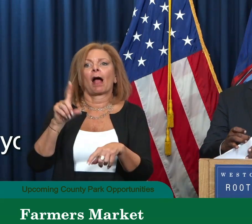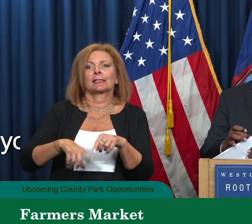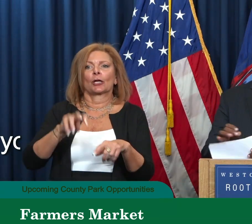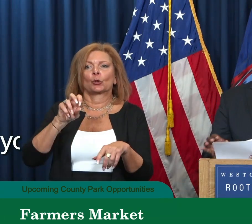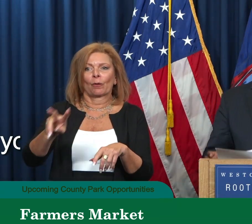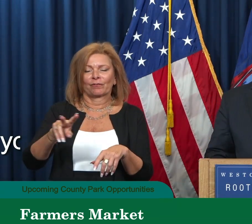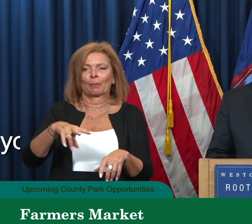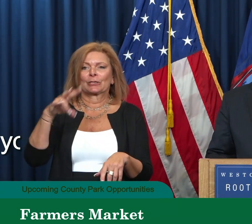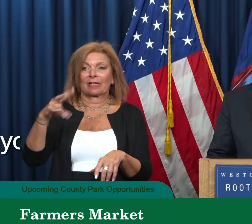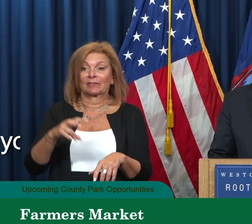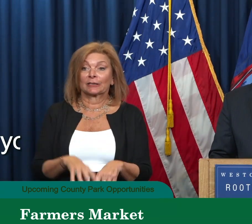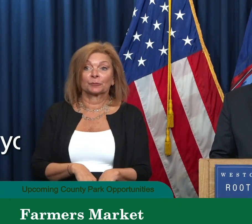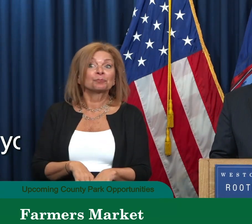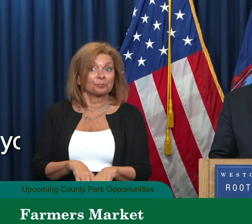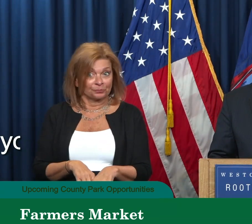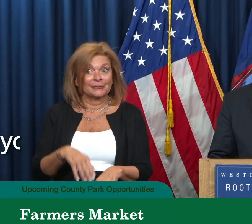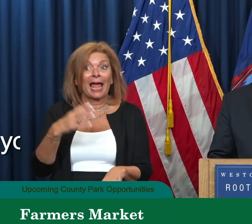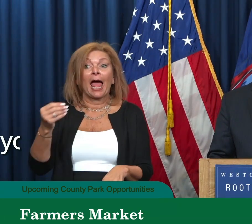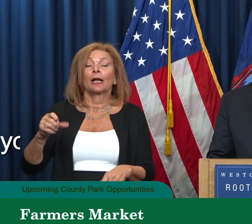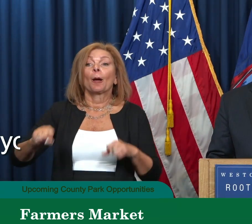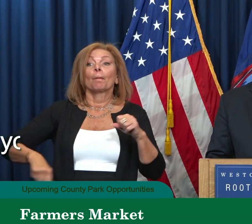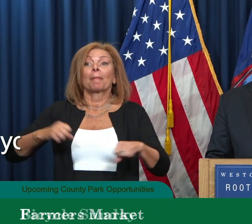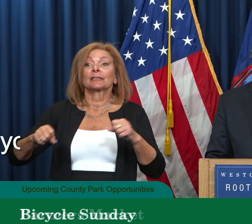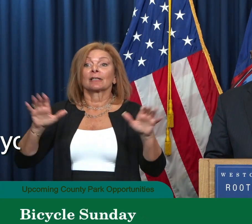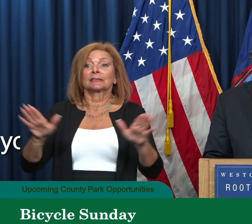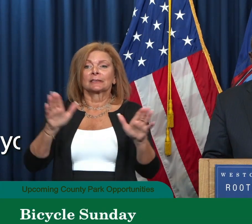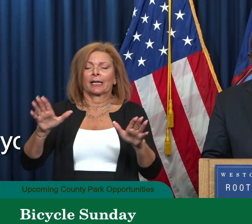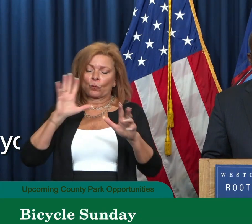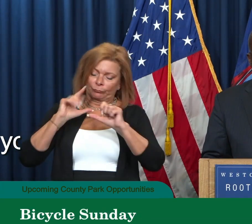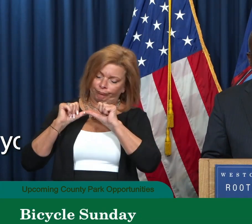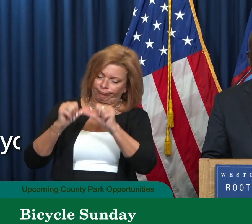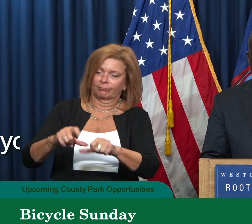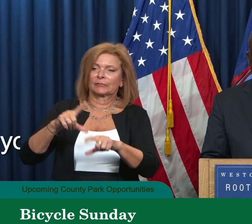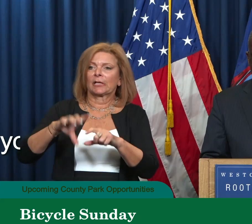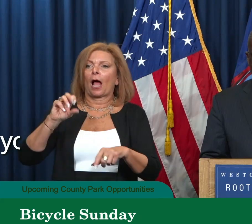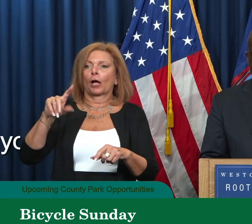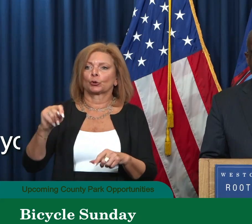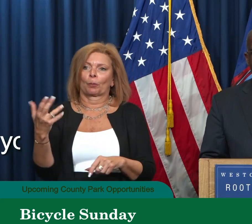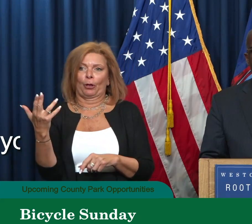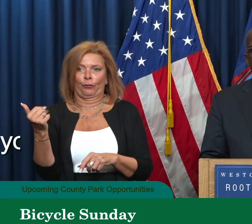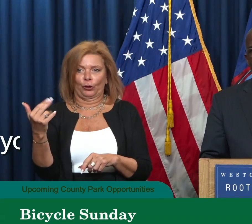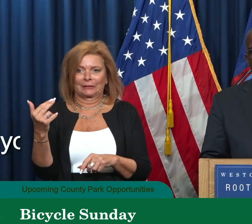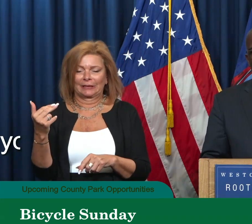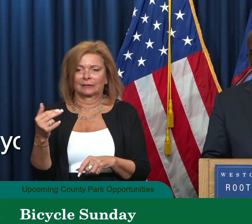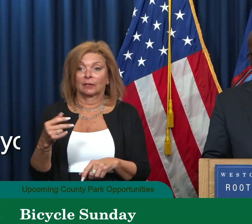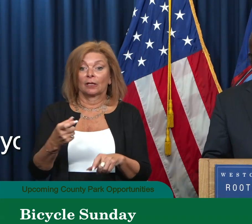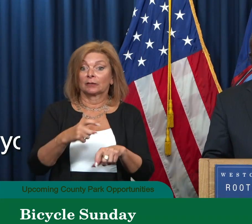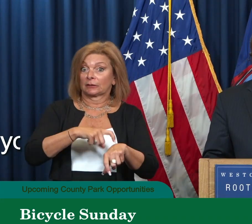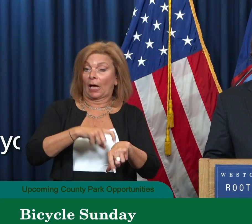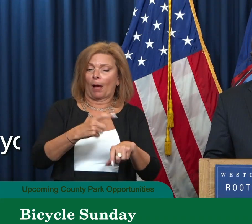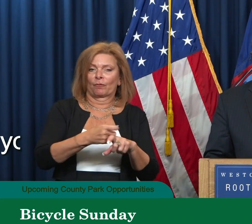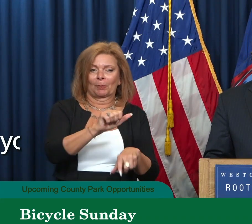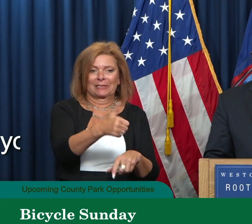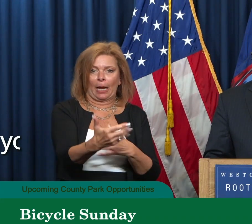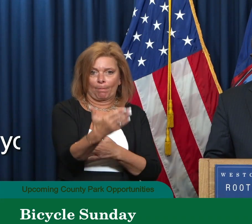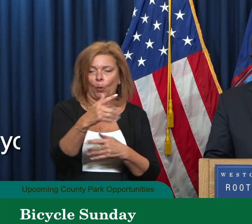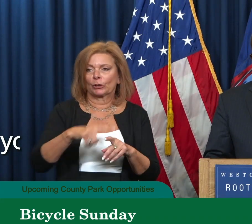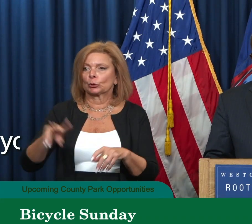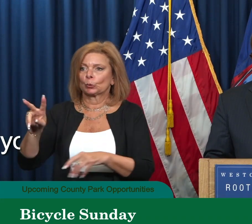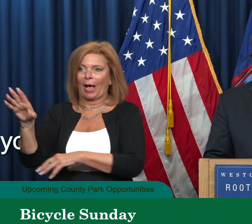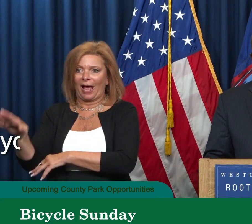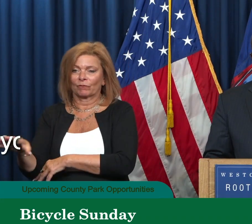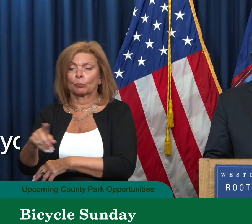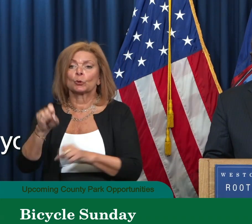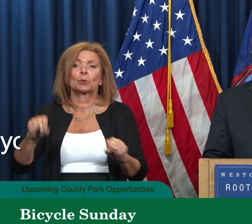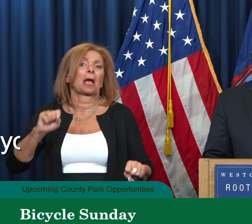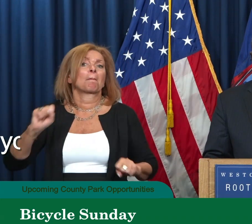bicycle Sundays that will continue right through October 13th. So bicycle Sundays are from 10 a.m. to 2 p.m. where